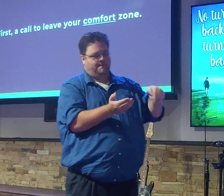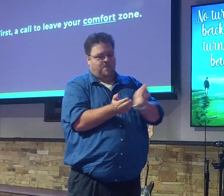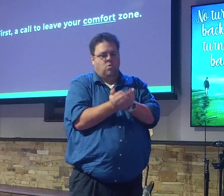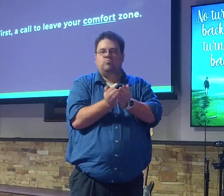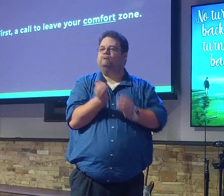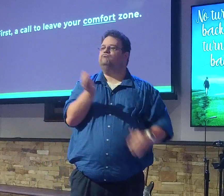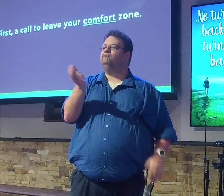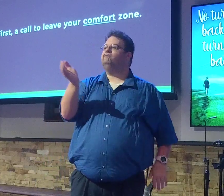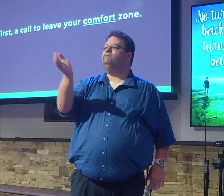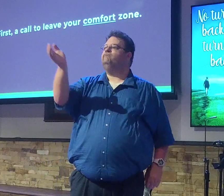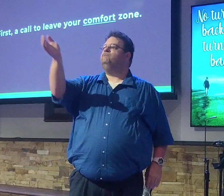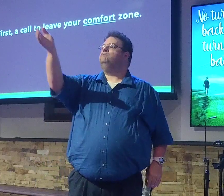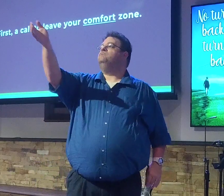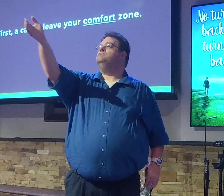into the deep with Jesus.